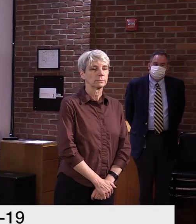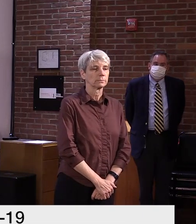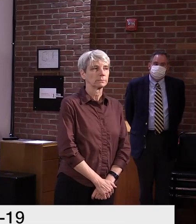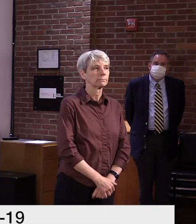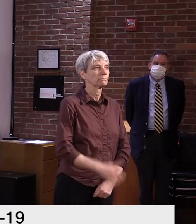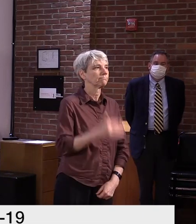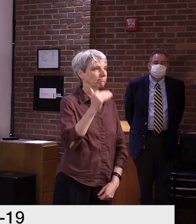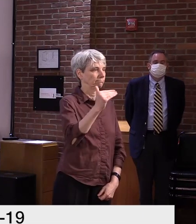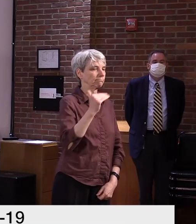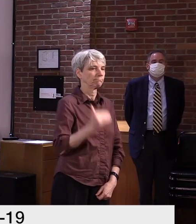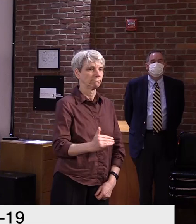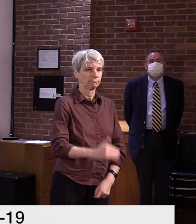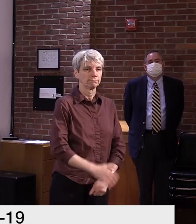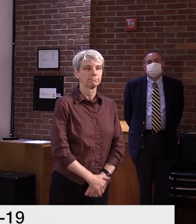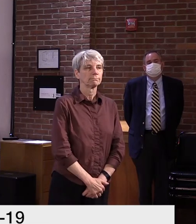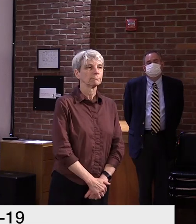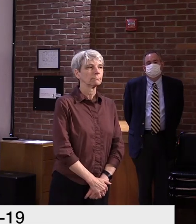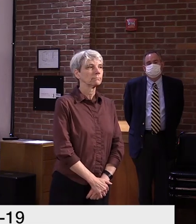Courtney, local 22.